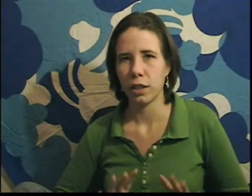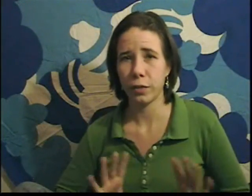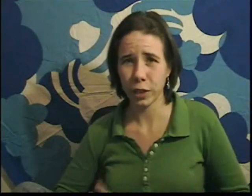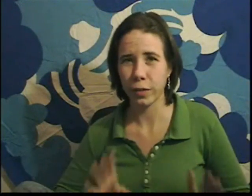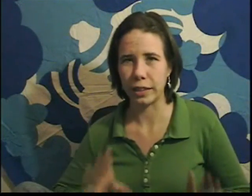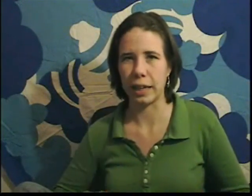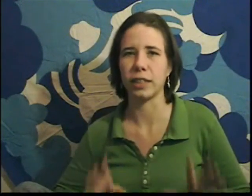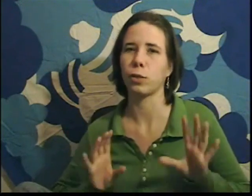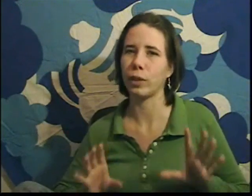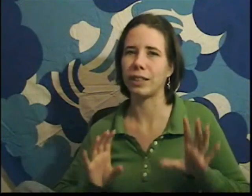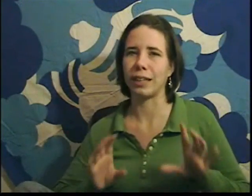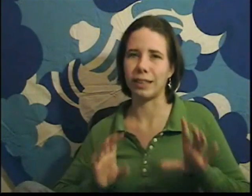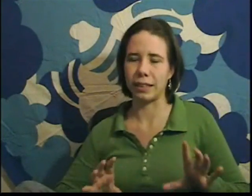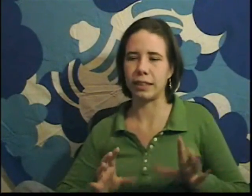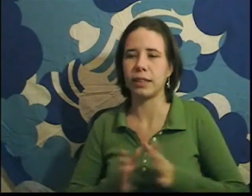So first of all, science. What science is.